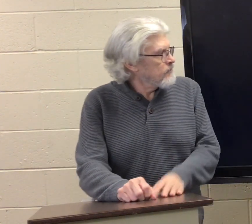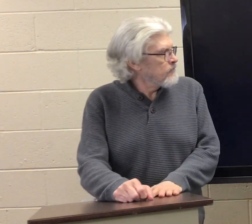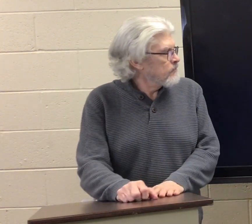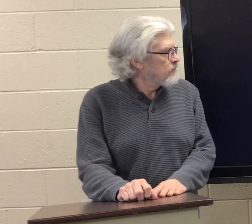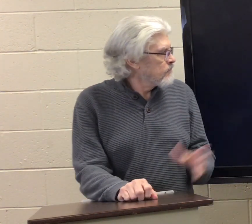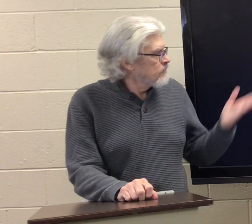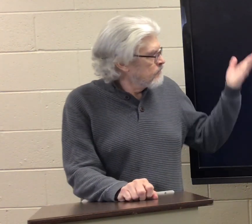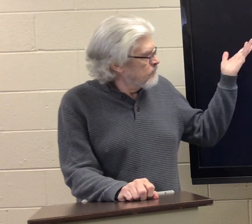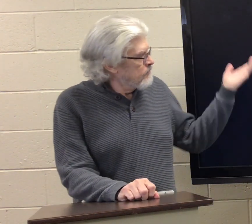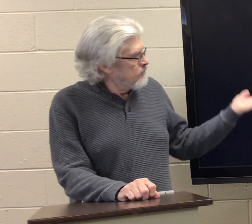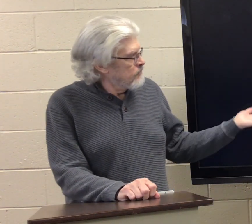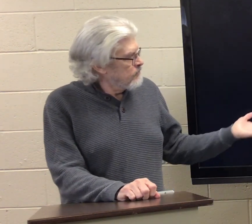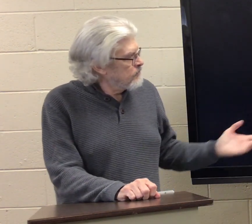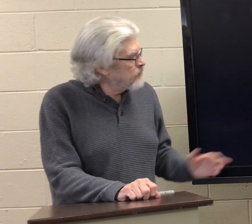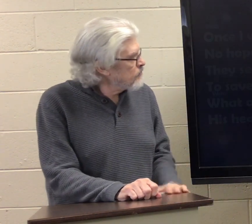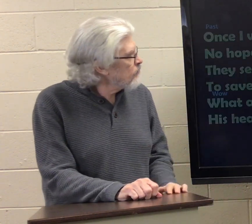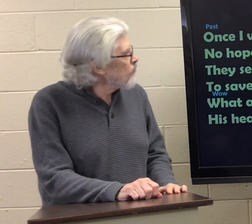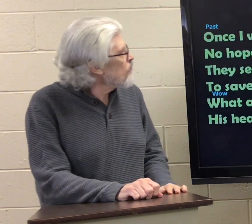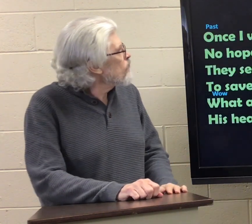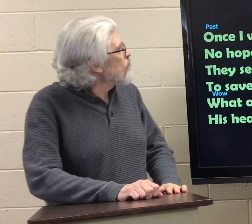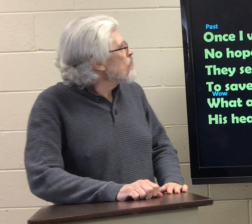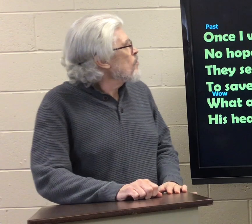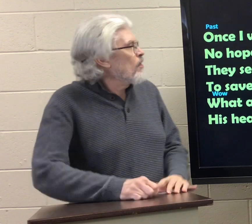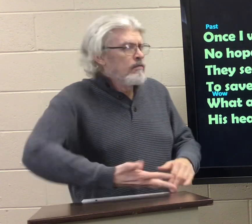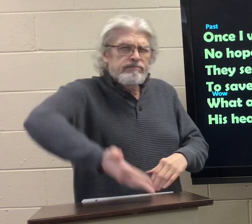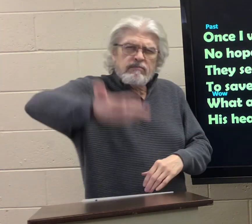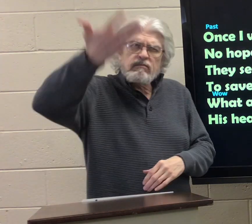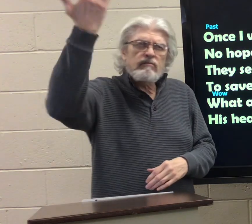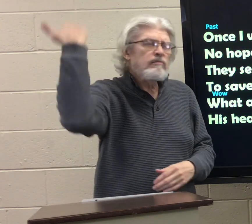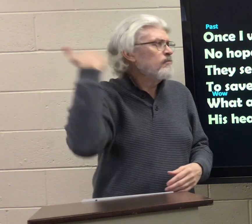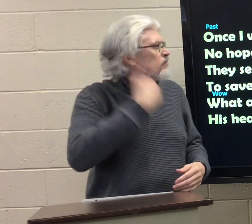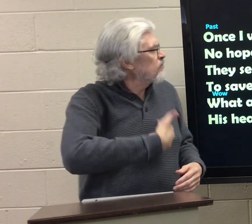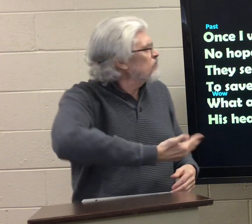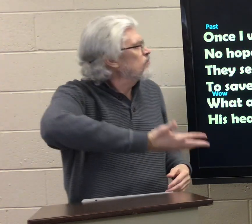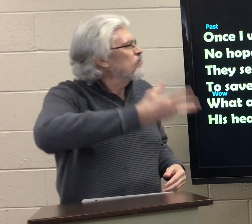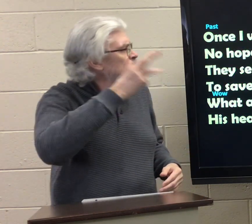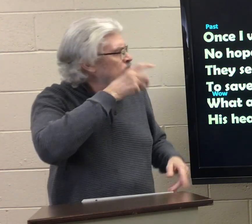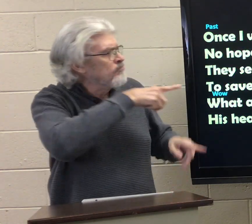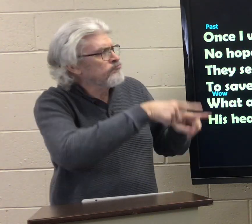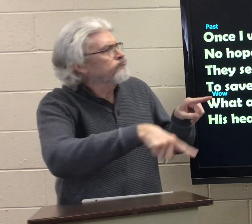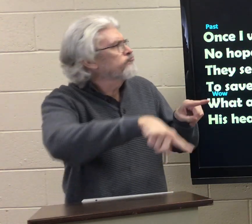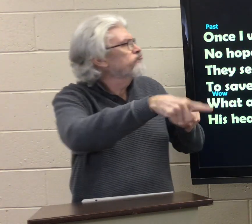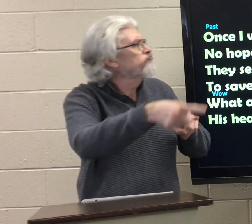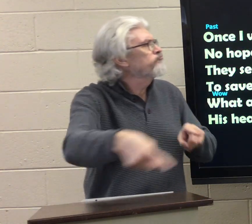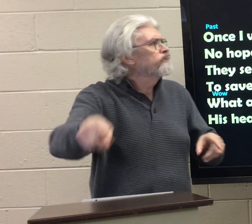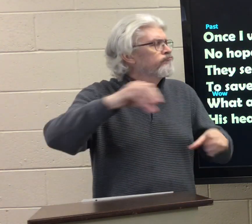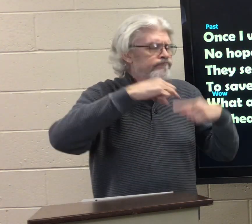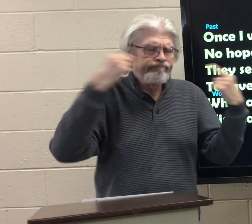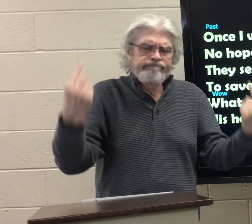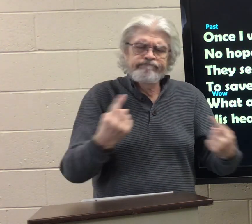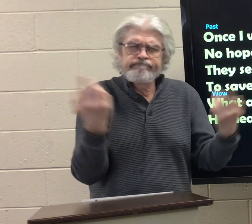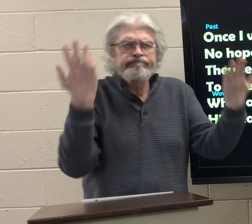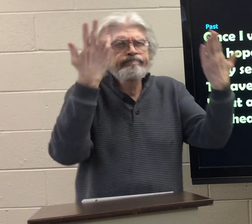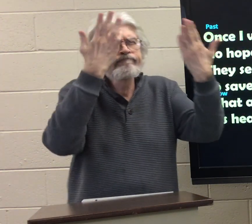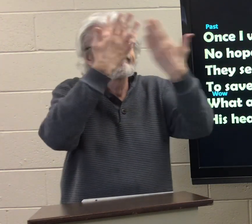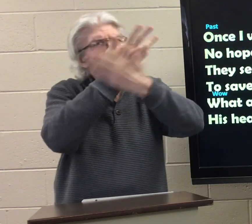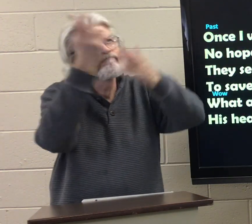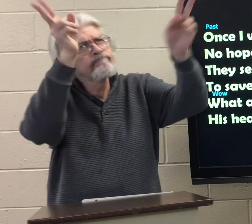This is our song. Once I was straying in sin's dark